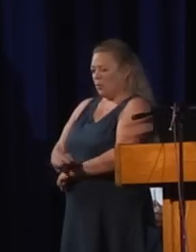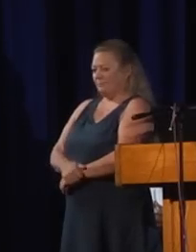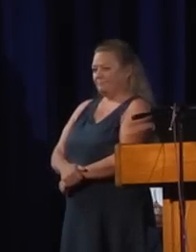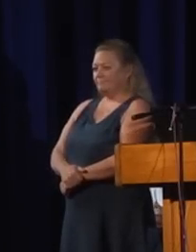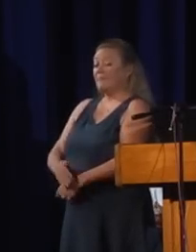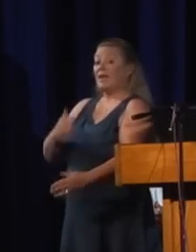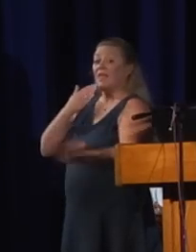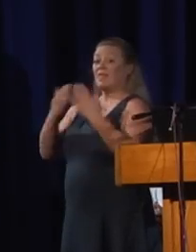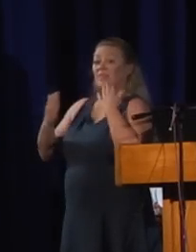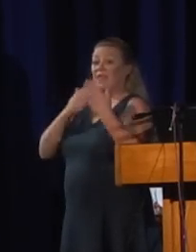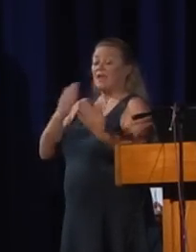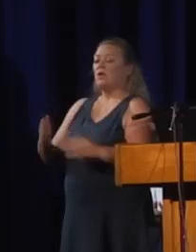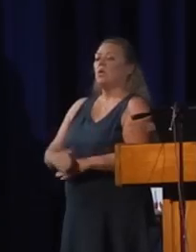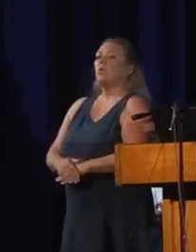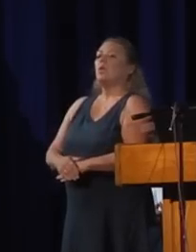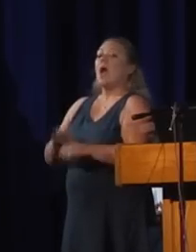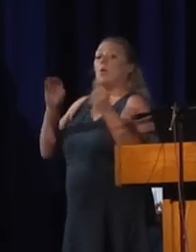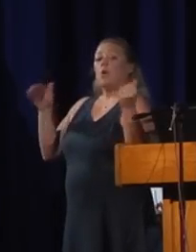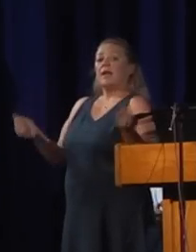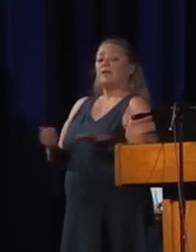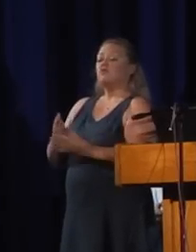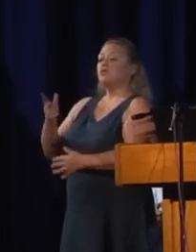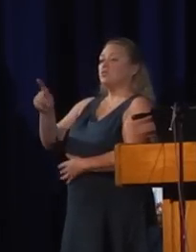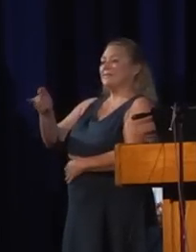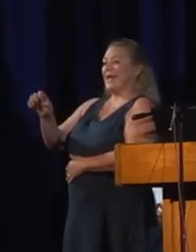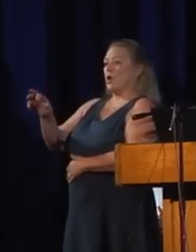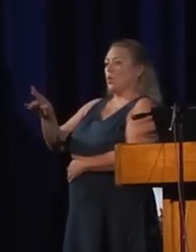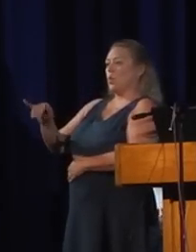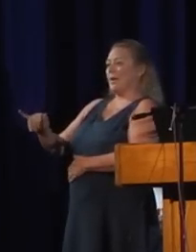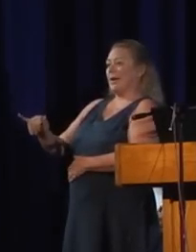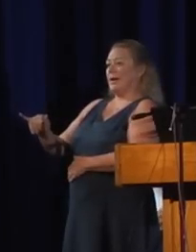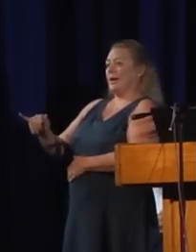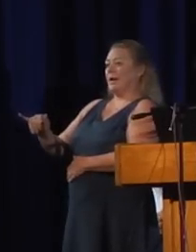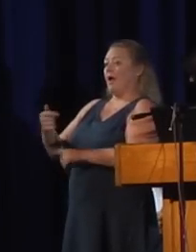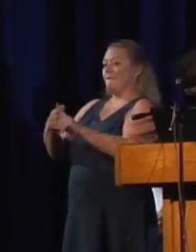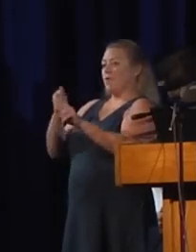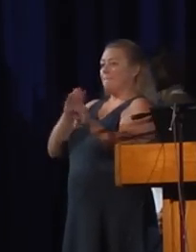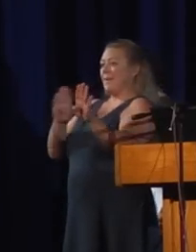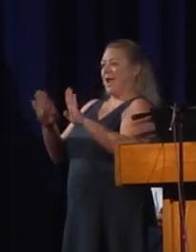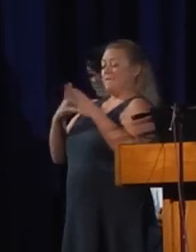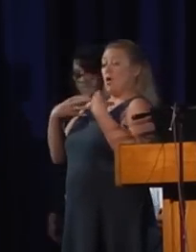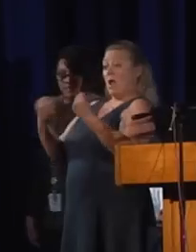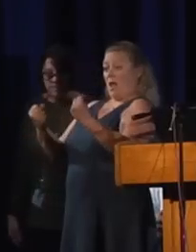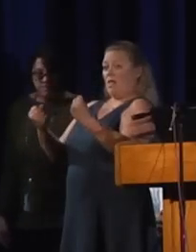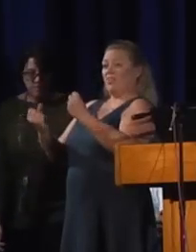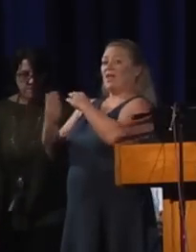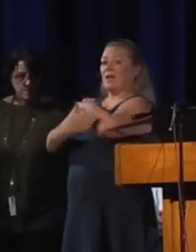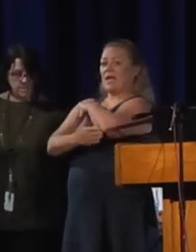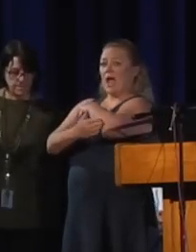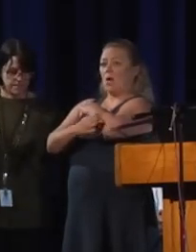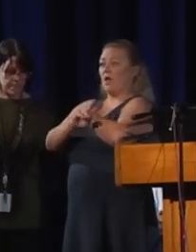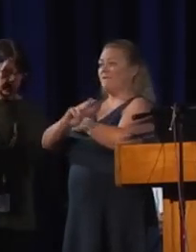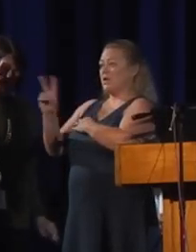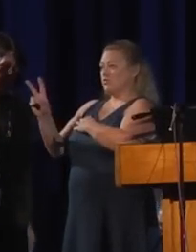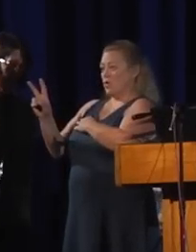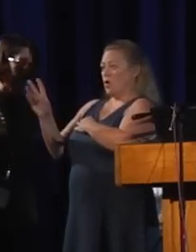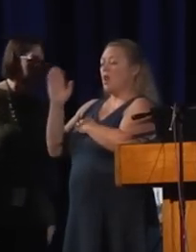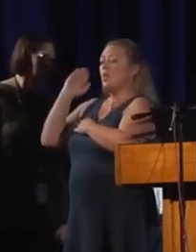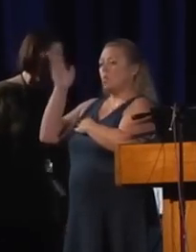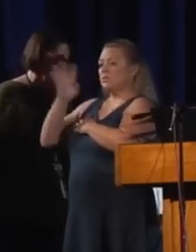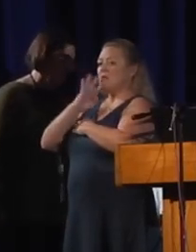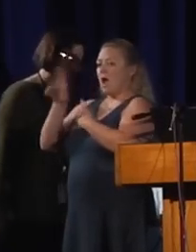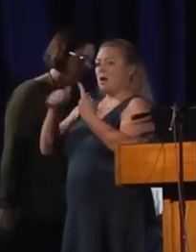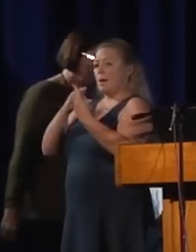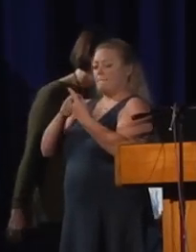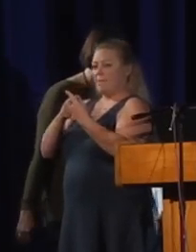Thanks, Chris. Next, I'd like to introduce Terri Yanez. Terri is the Deputy Director of Behavioral Health for the County of Ventura and talk about some additional resources available